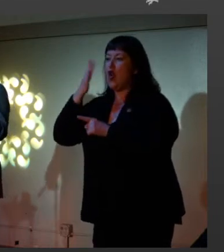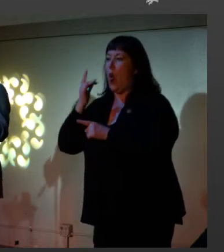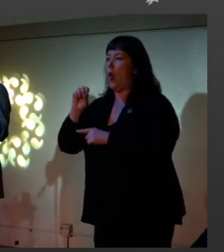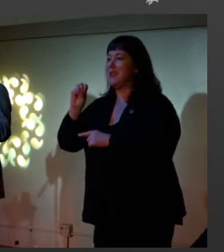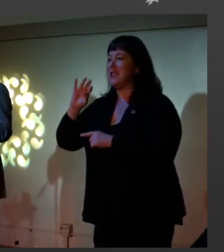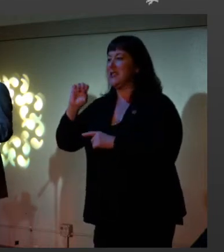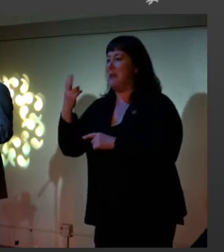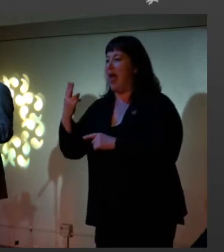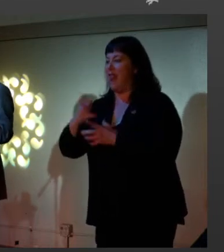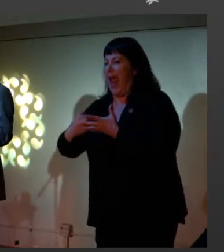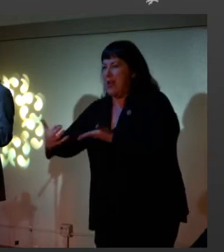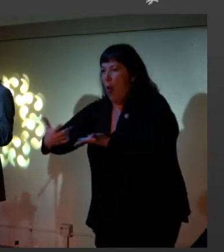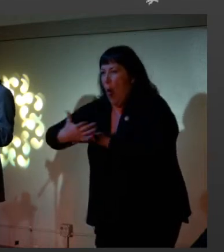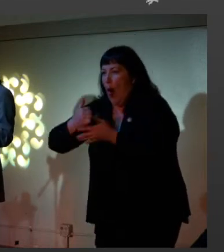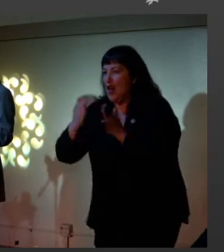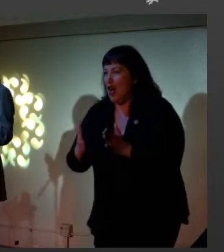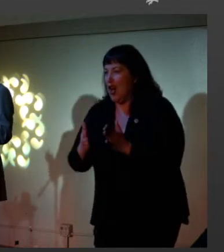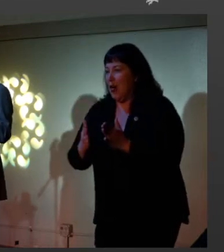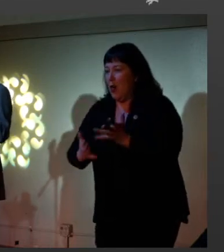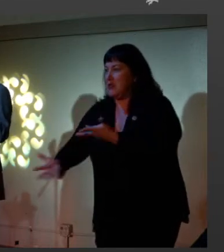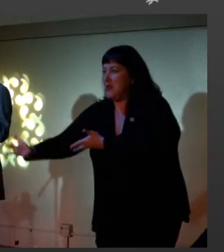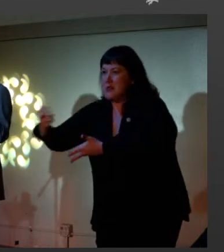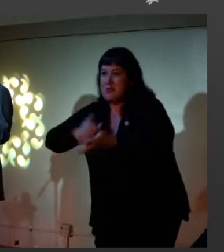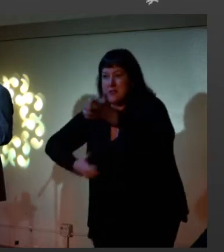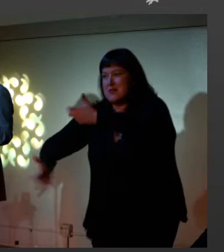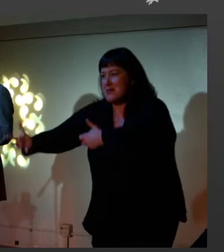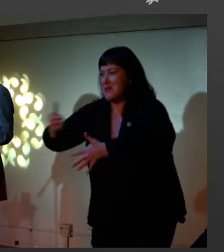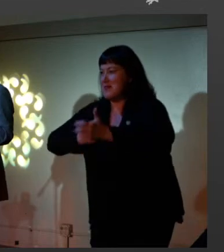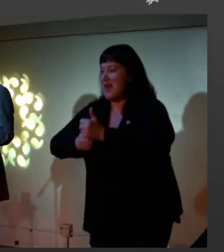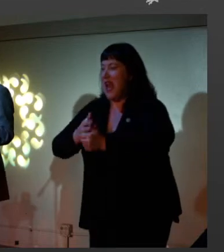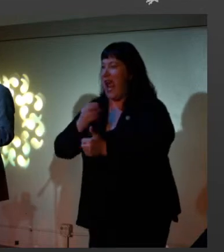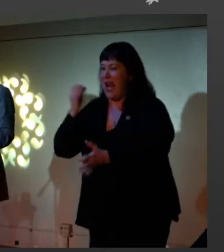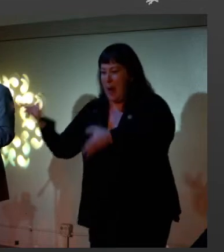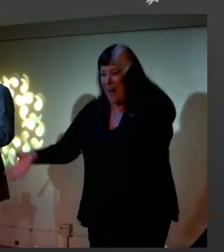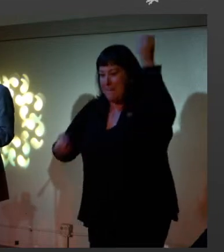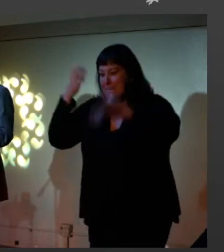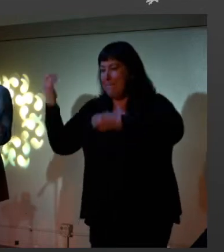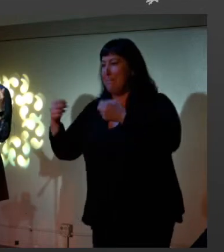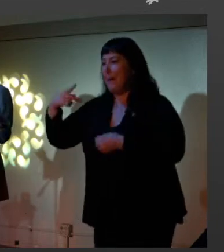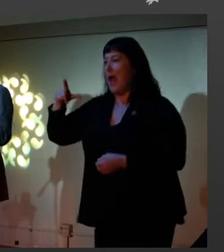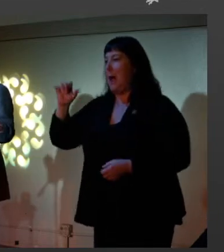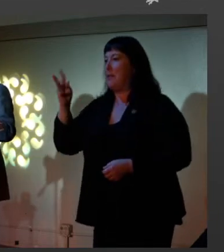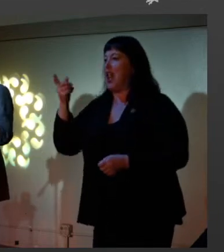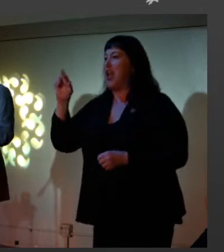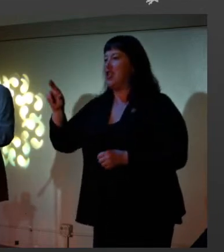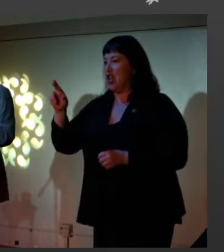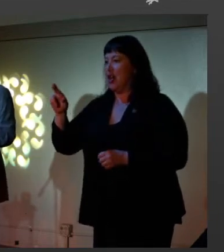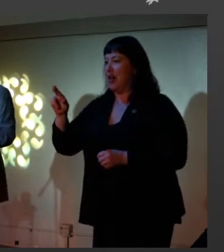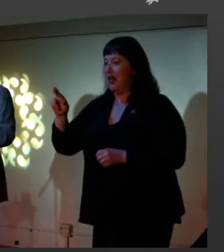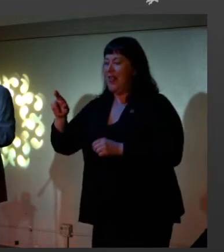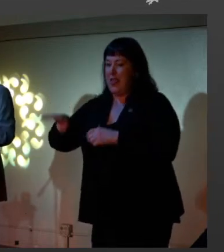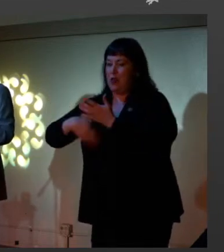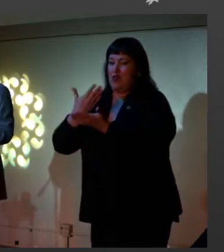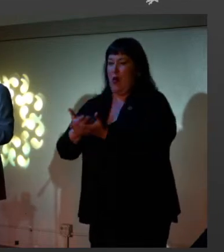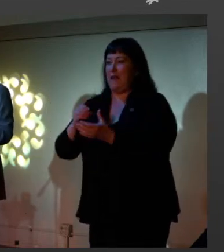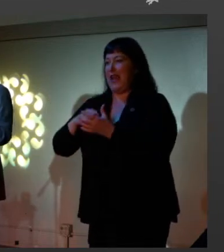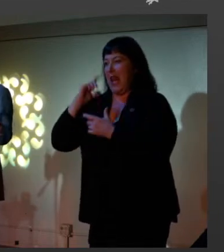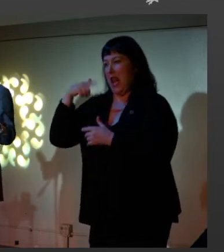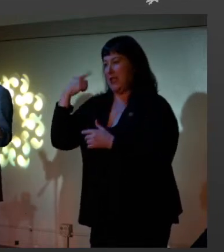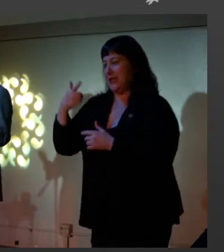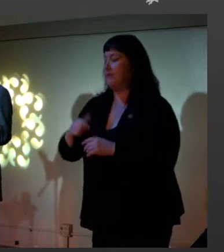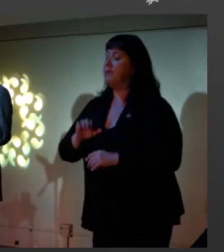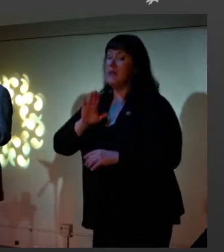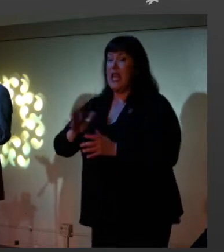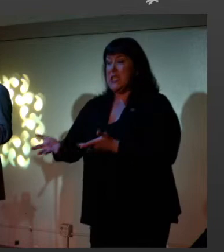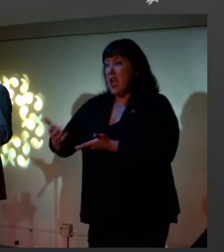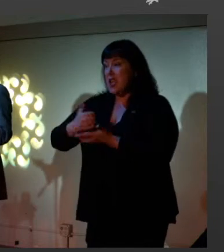was getting into gathering the trinkets, artifacts, and plunder, frankly, plunder that was pouring into London at the time. His